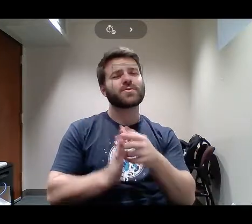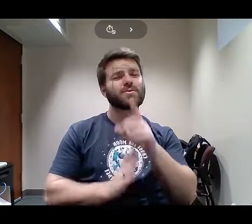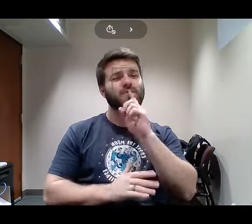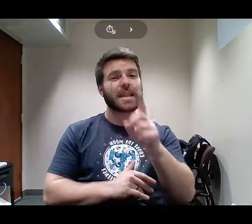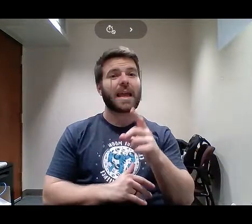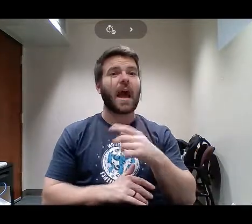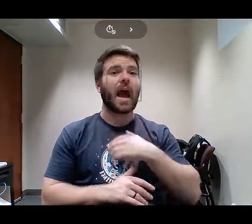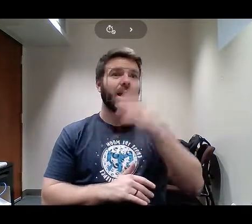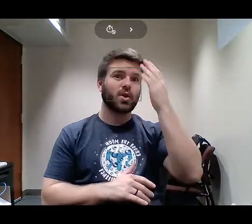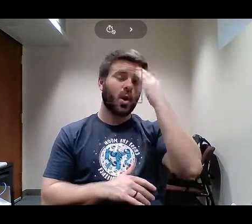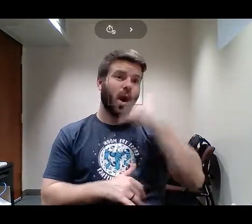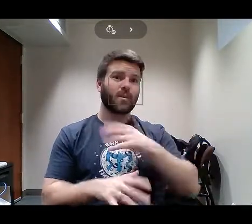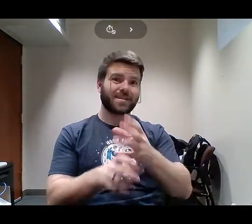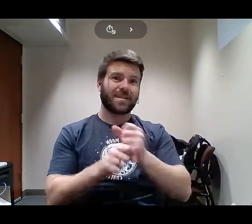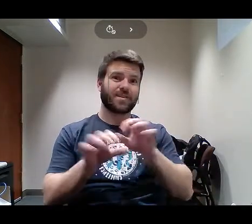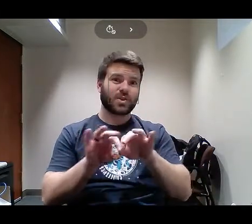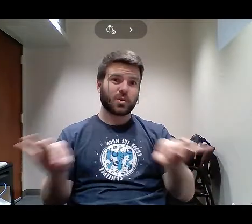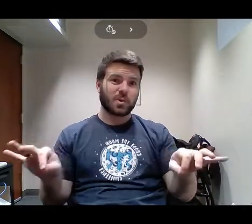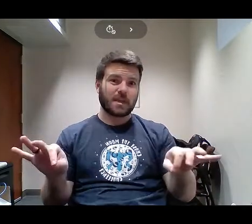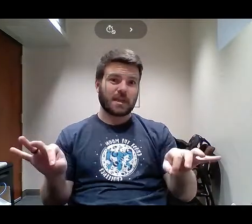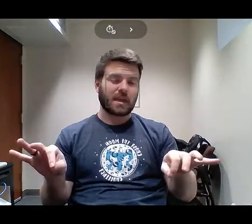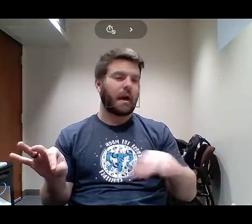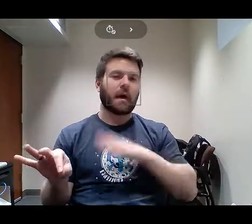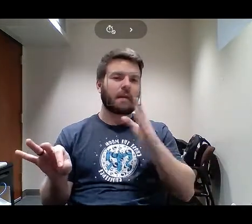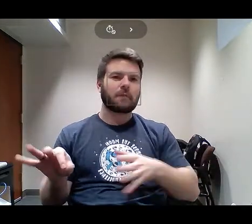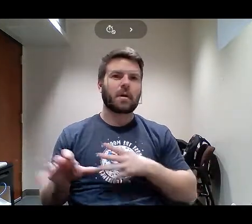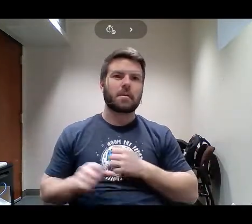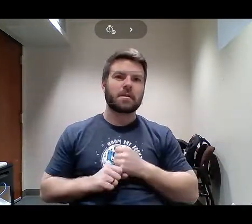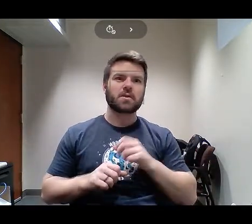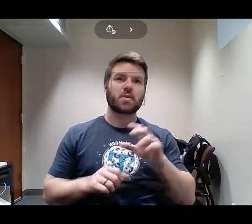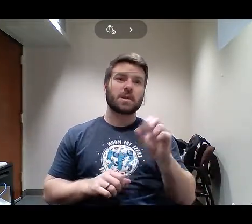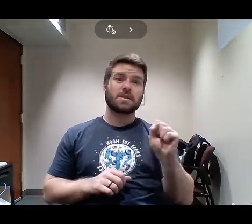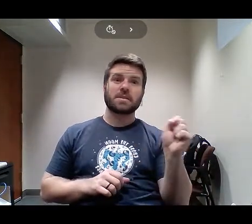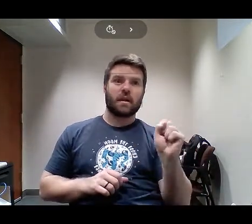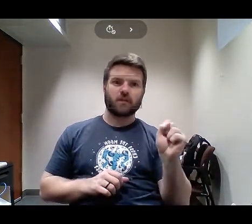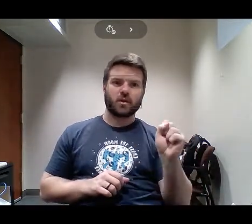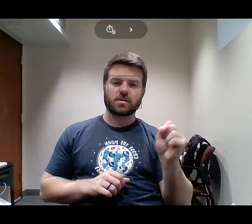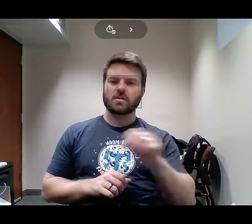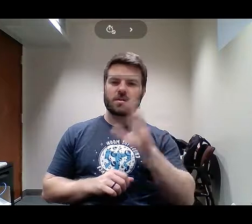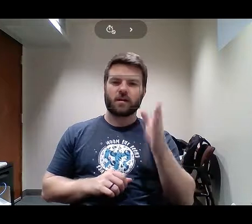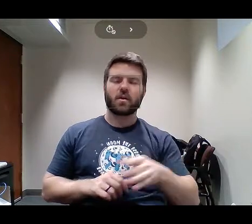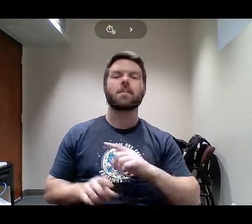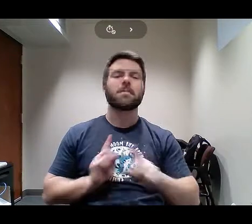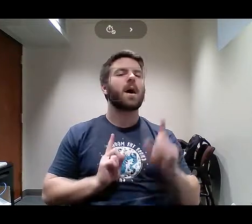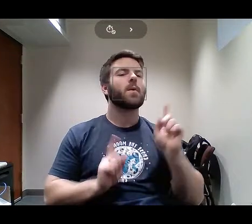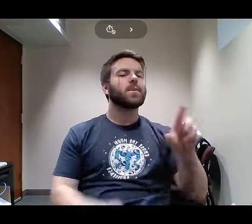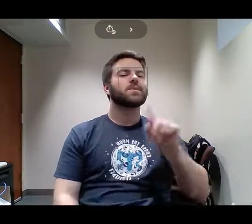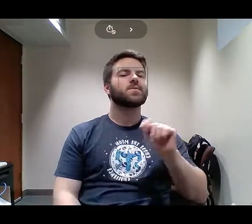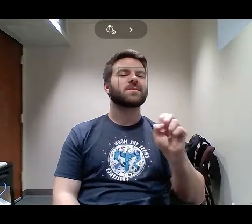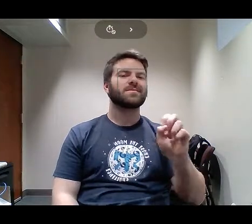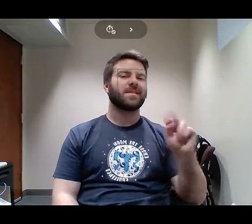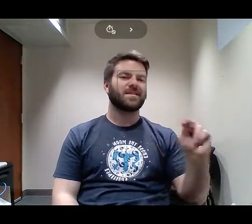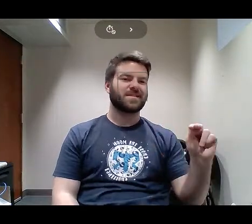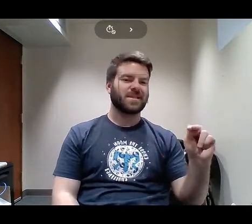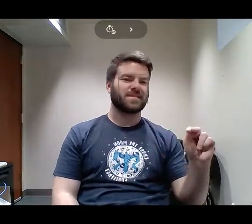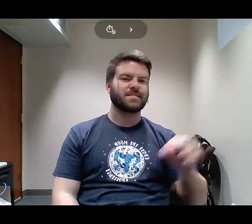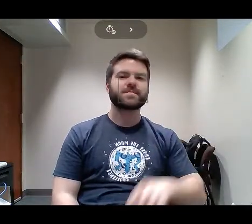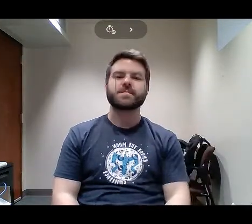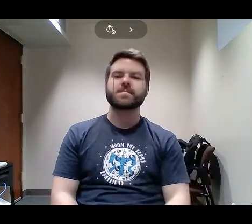I went to Tennessee State University, but I never would have gotten my diploma at all, because I was supposed to graduate